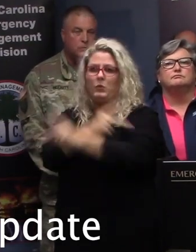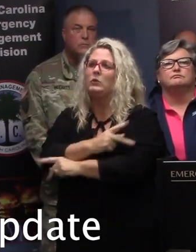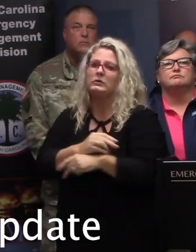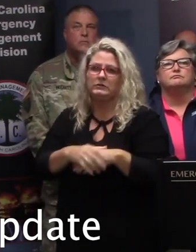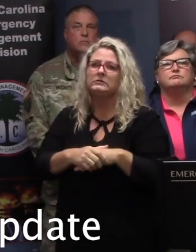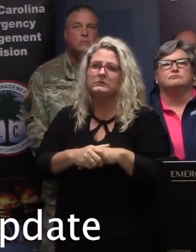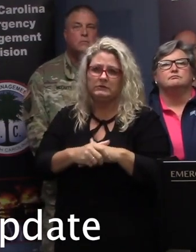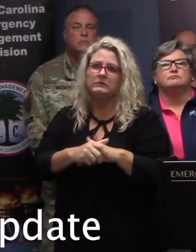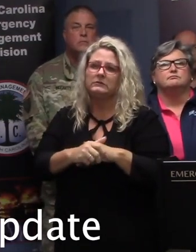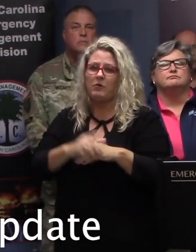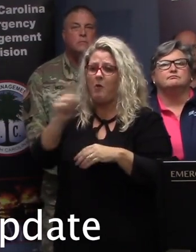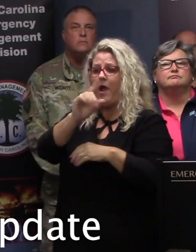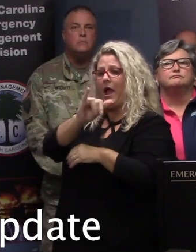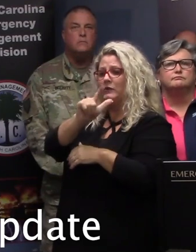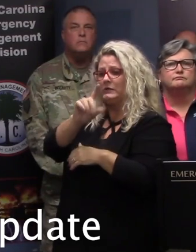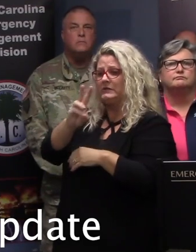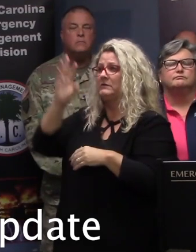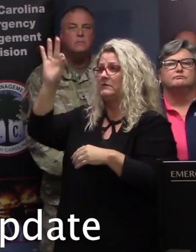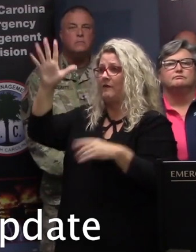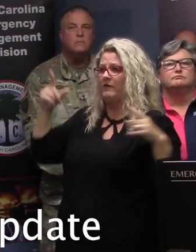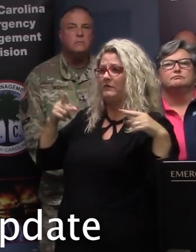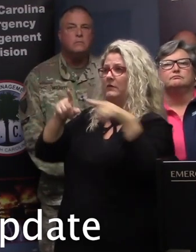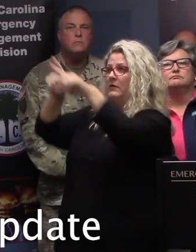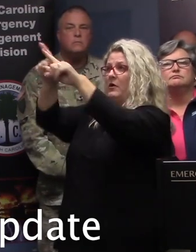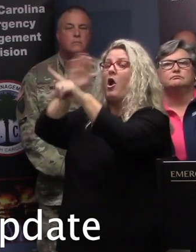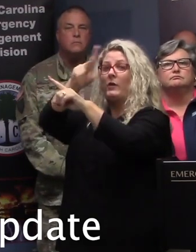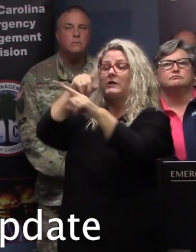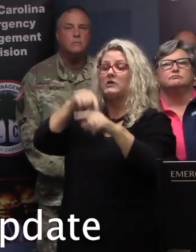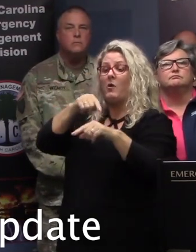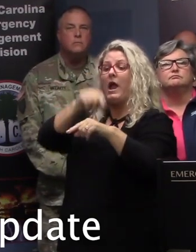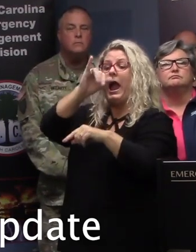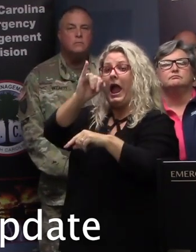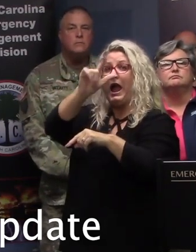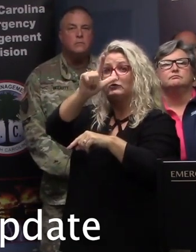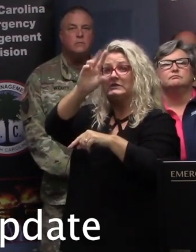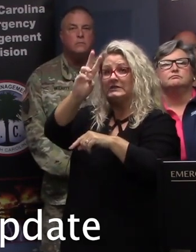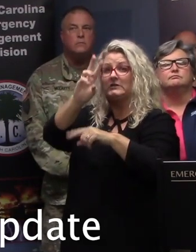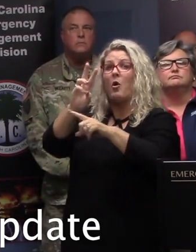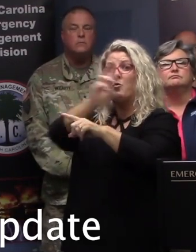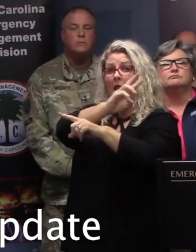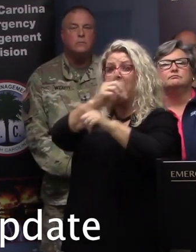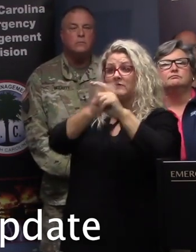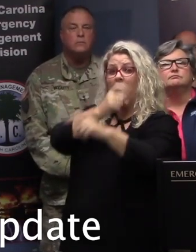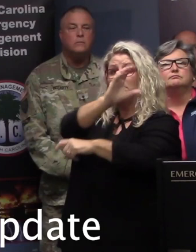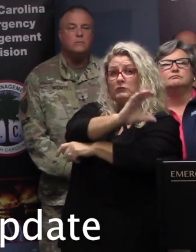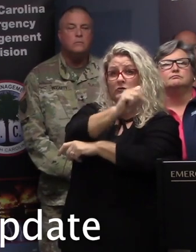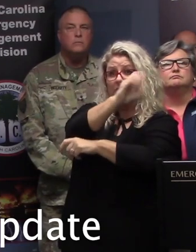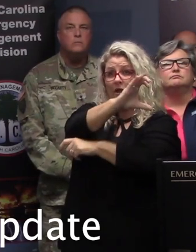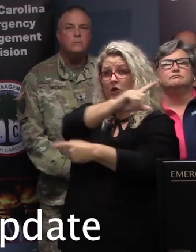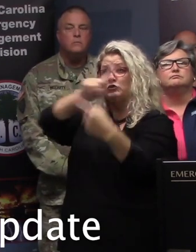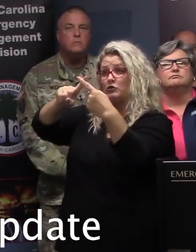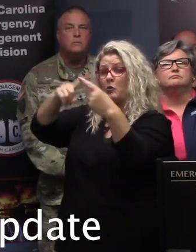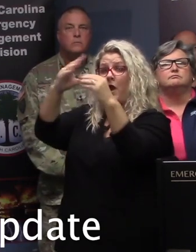For that reason, lane reversal for I-26 west from Charleston to Columbia will begin